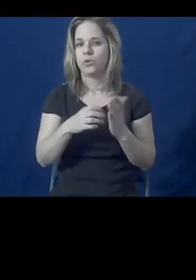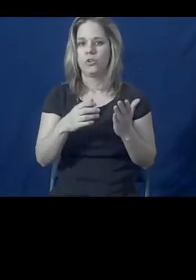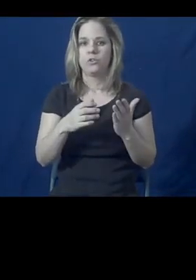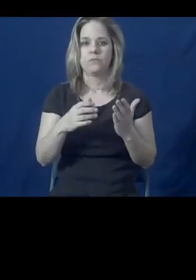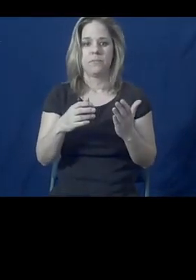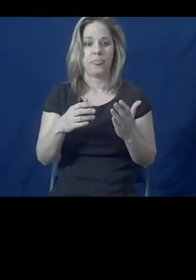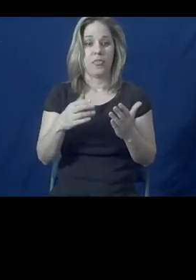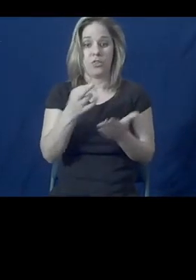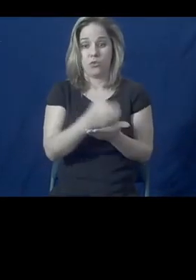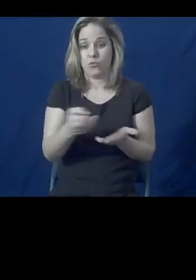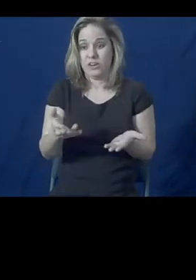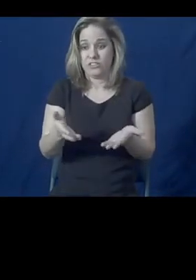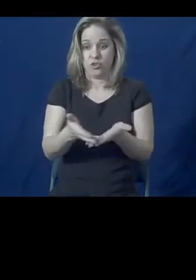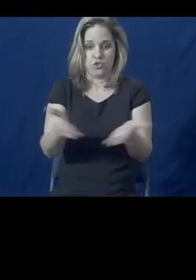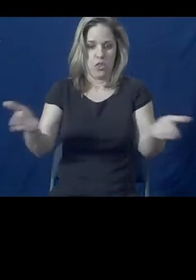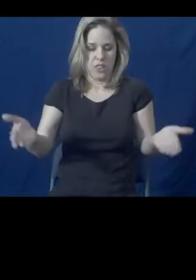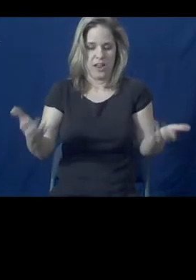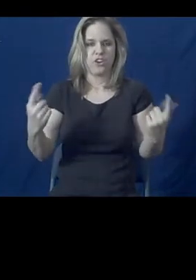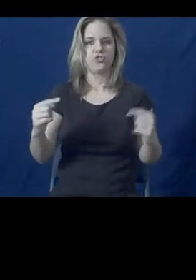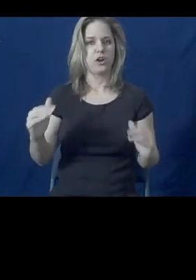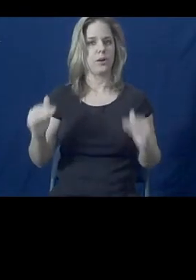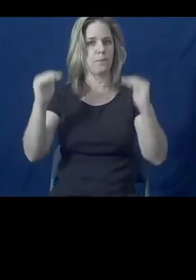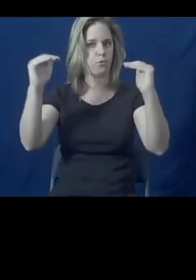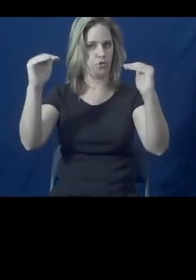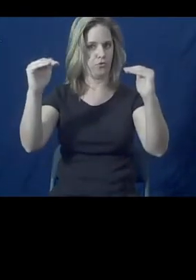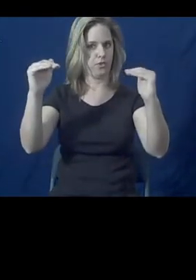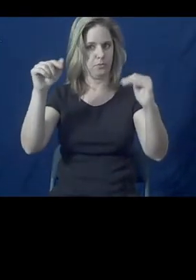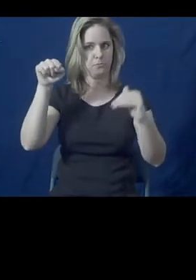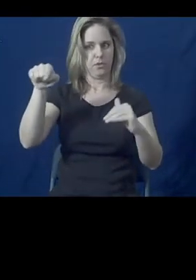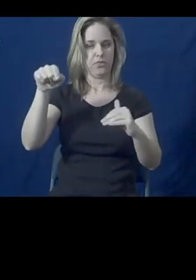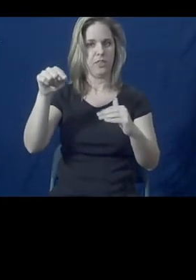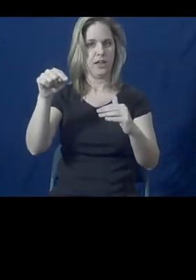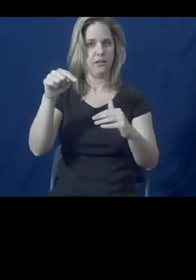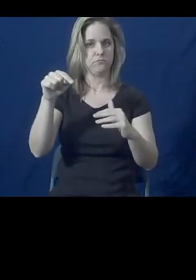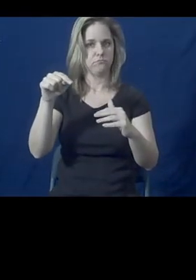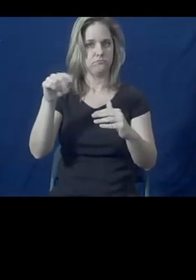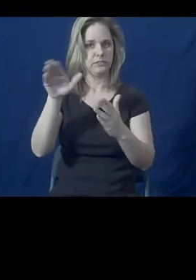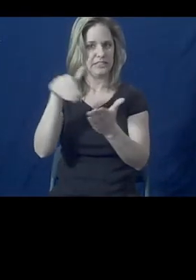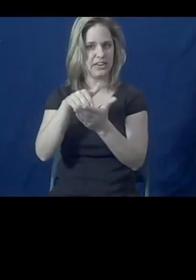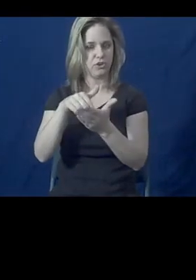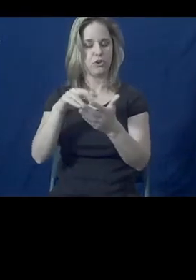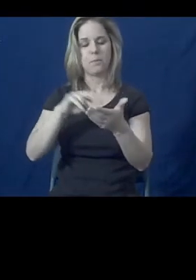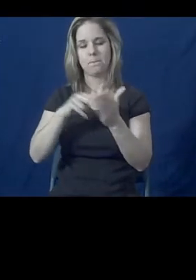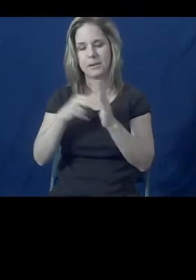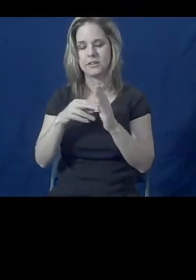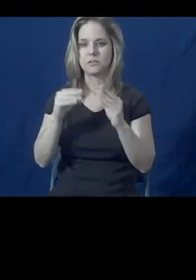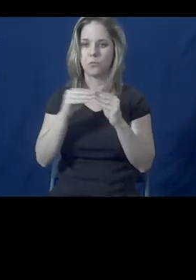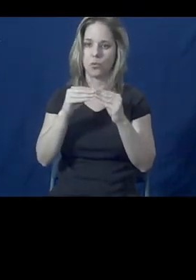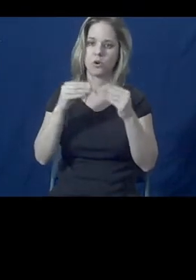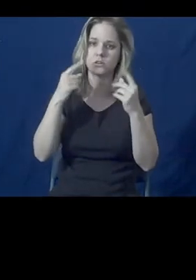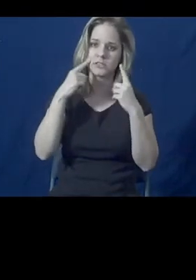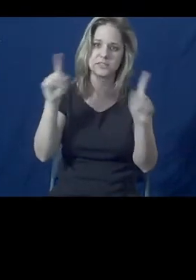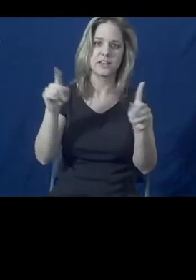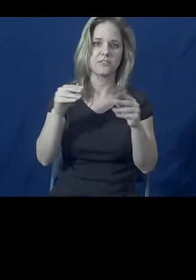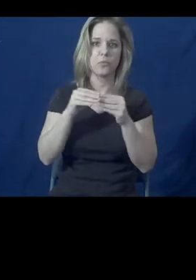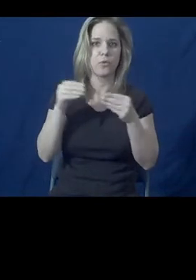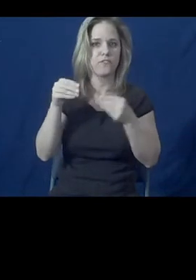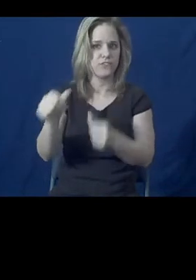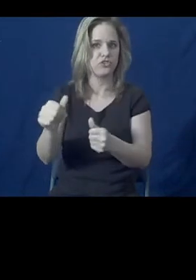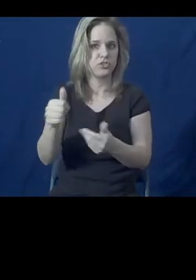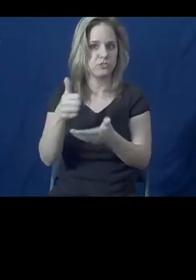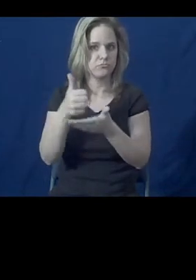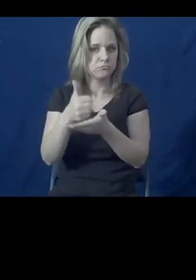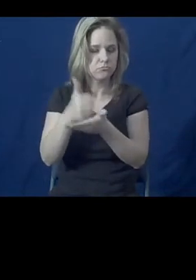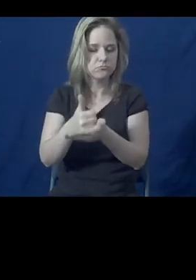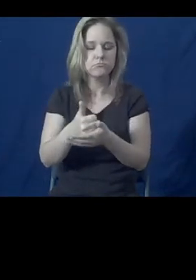resources within the health system, within a health center, to better serve more effectively, more efficiently serve clients. One example of